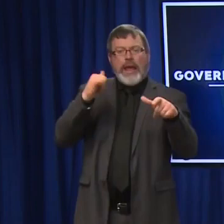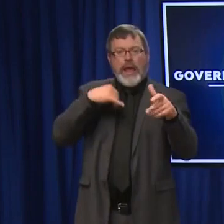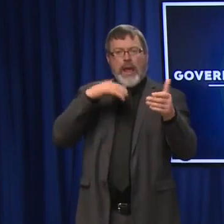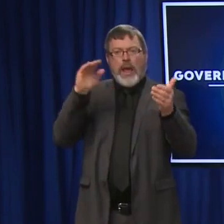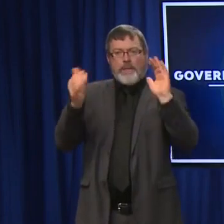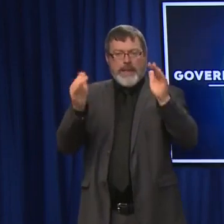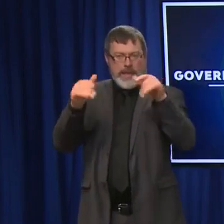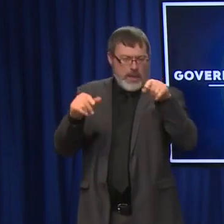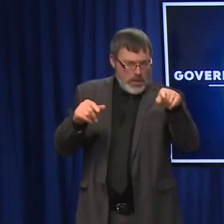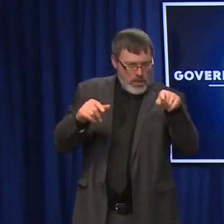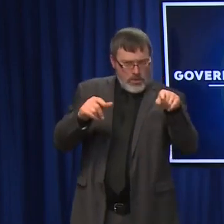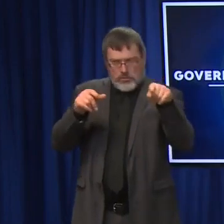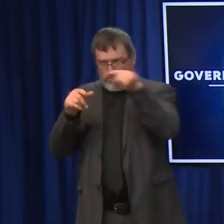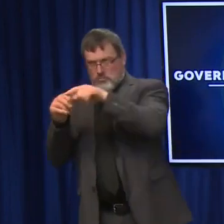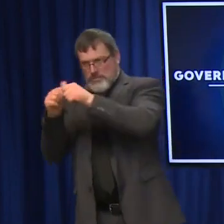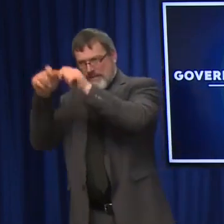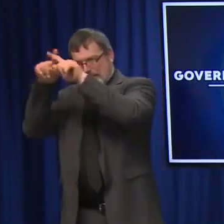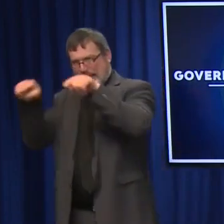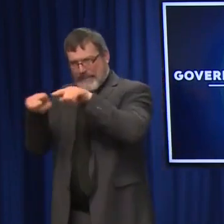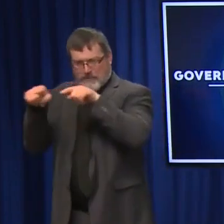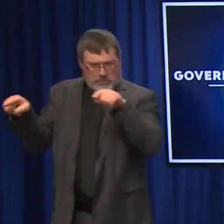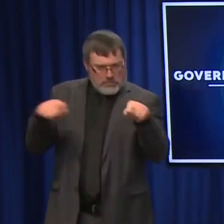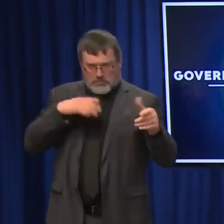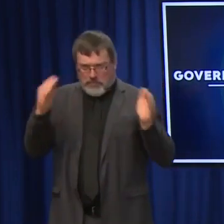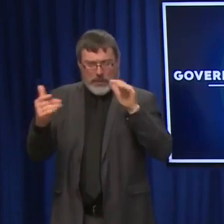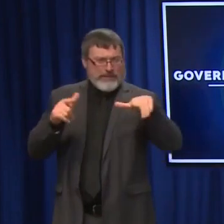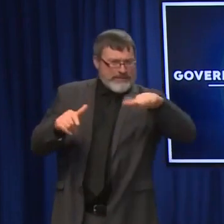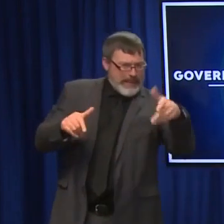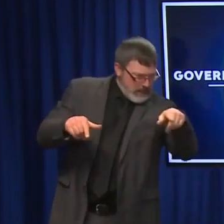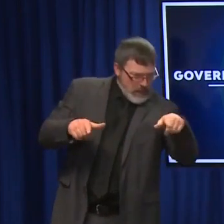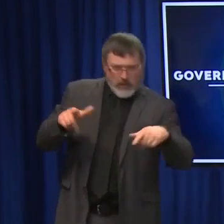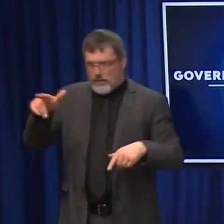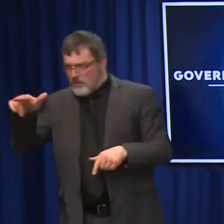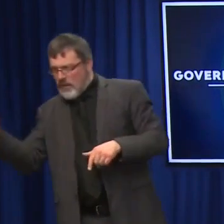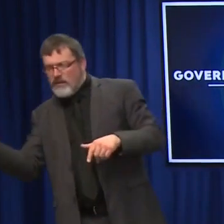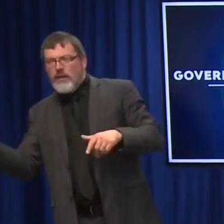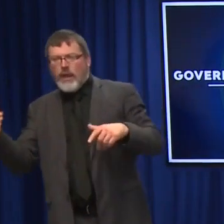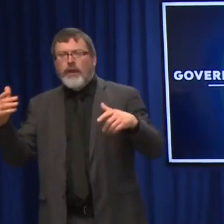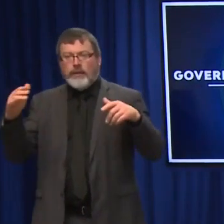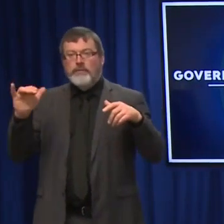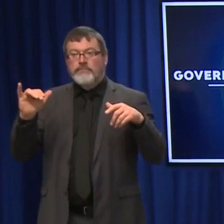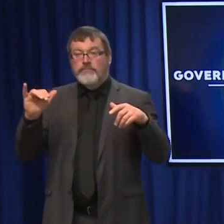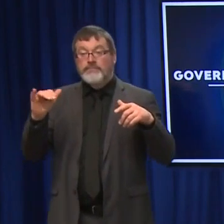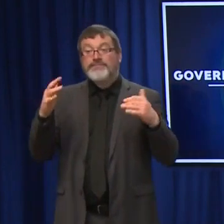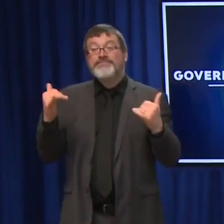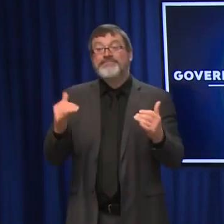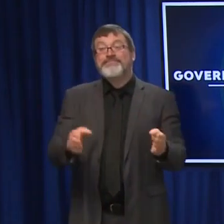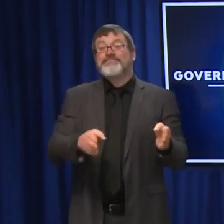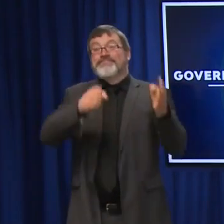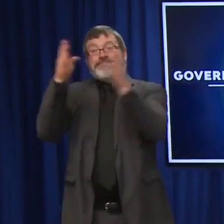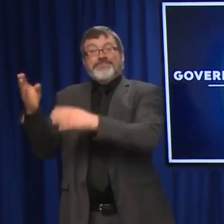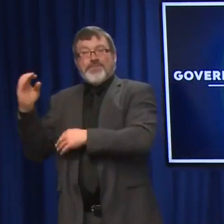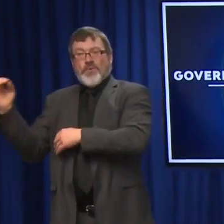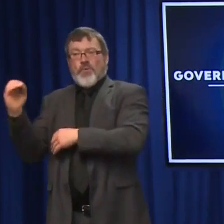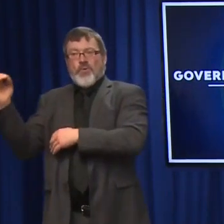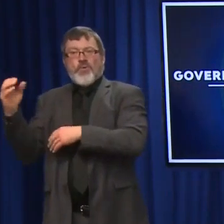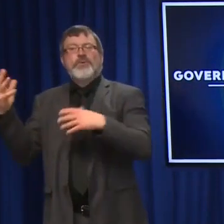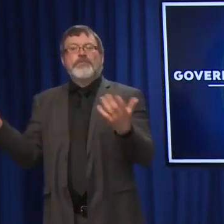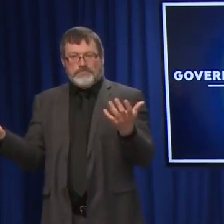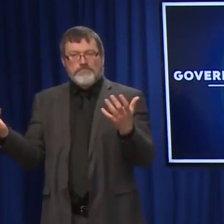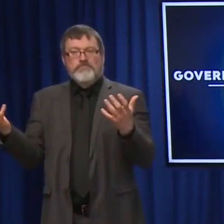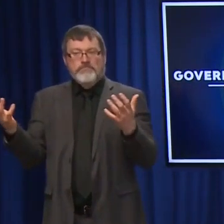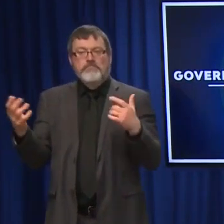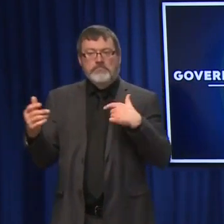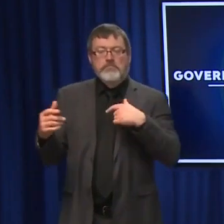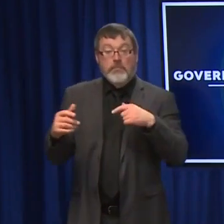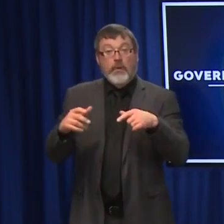versus the number of, unfortunately, the fatality rate of COVID. So those rates have dropped, which is great. I'm not